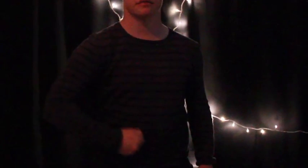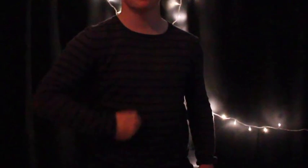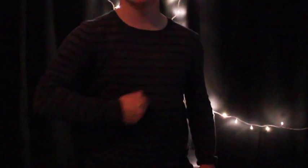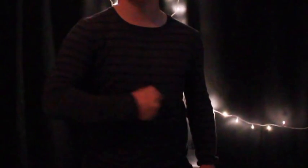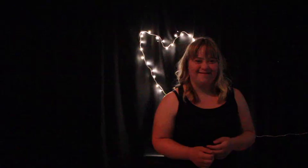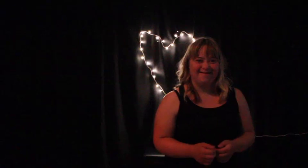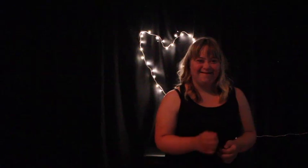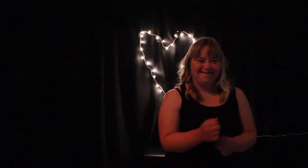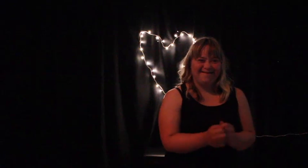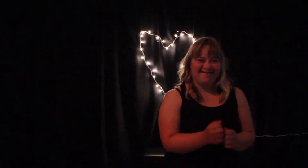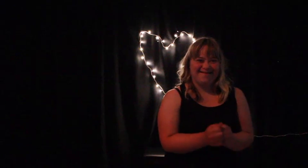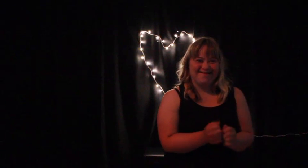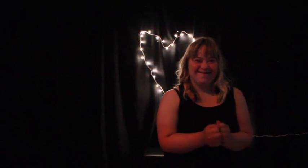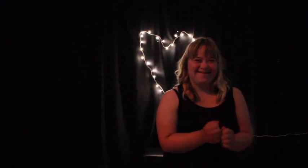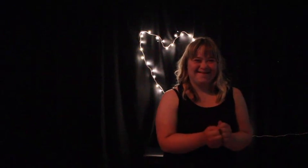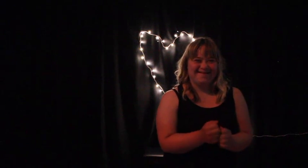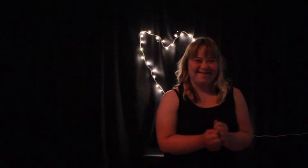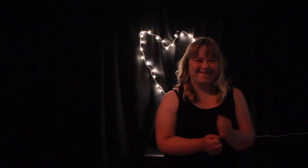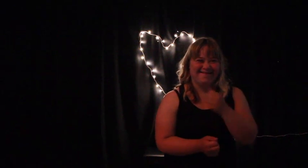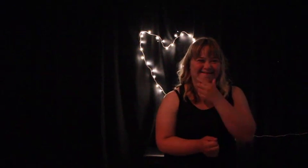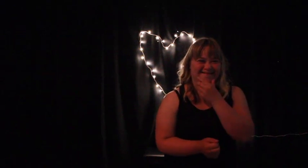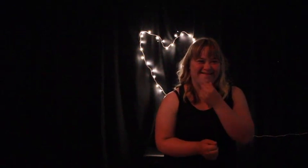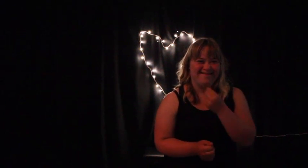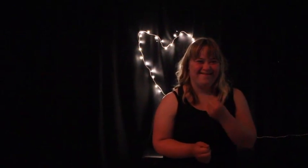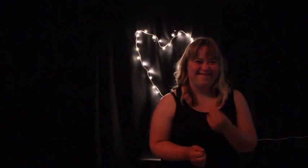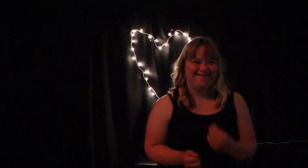A brotherhood of man